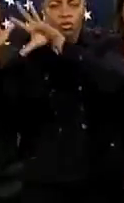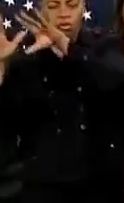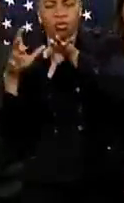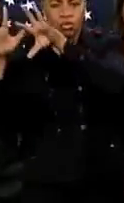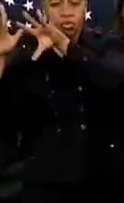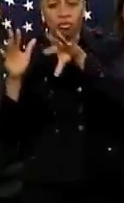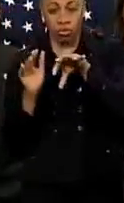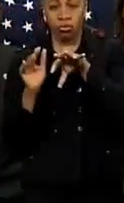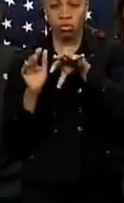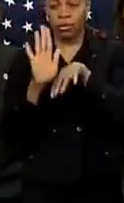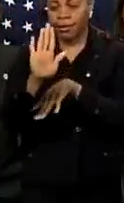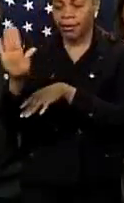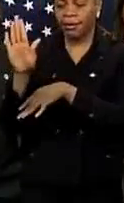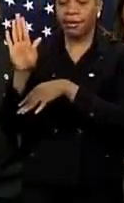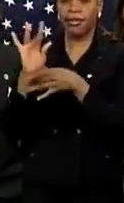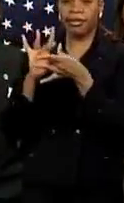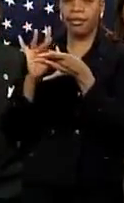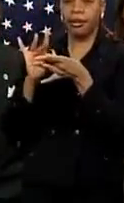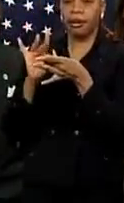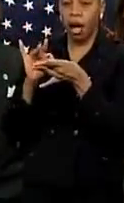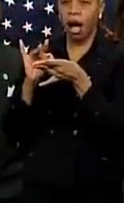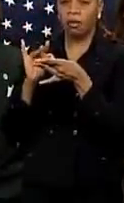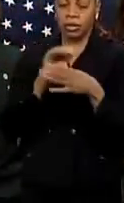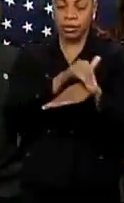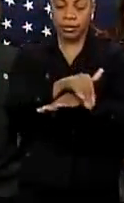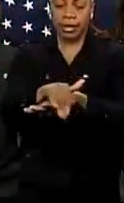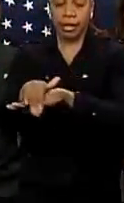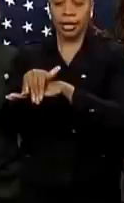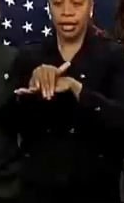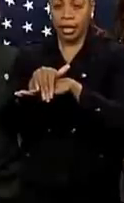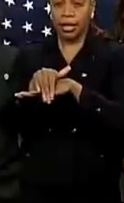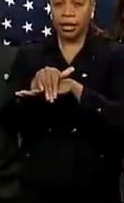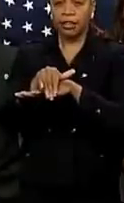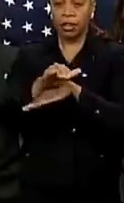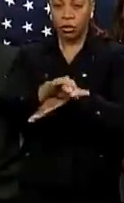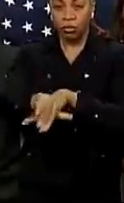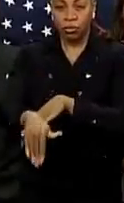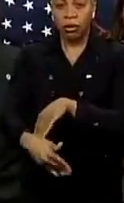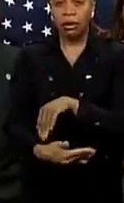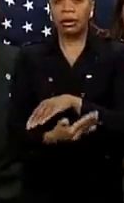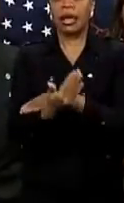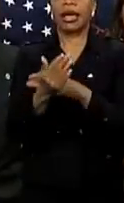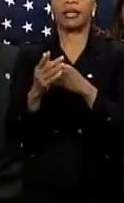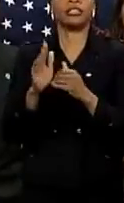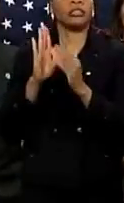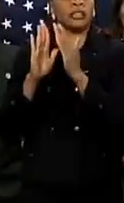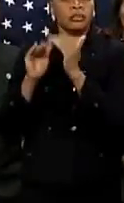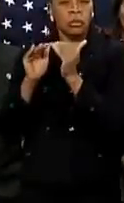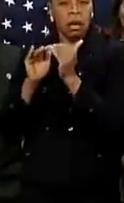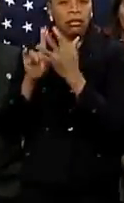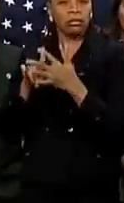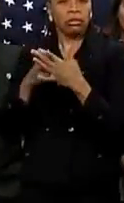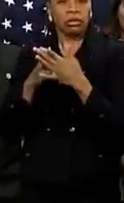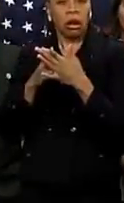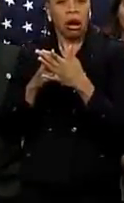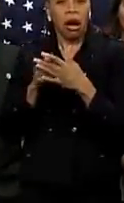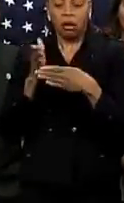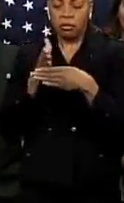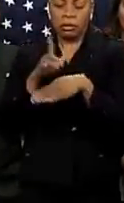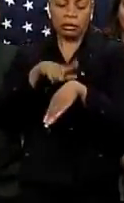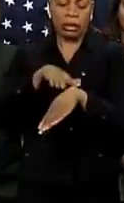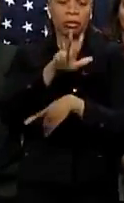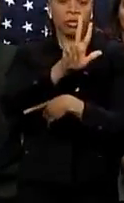their words, during much of the evening and overnight period, with the heaviest snow expected to begin between 3 and 7 p.m.